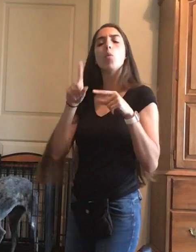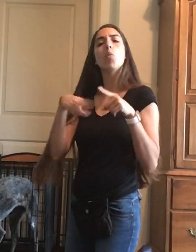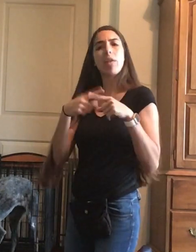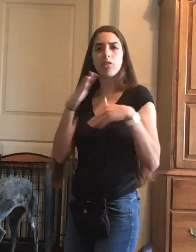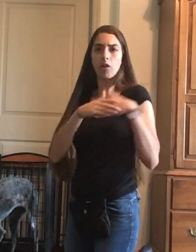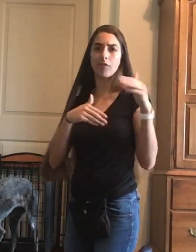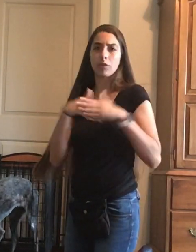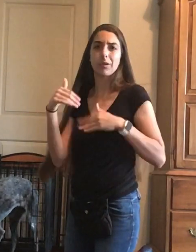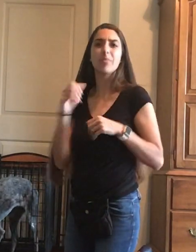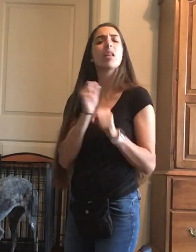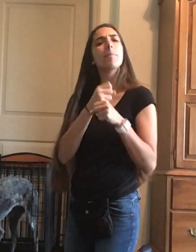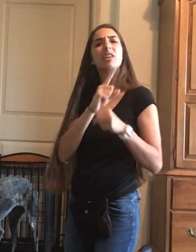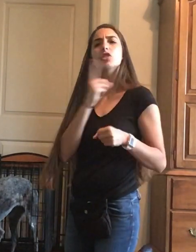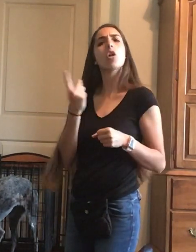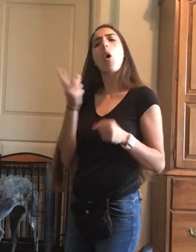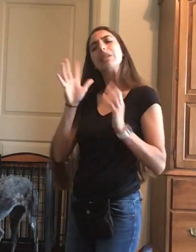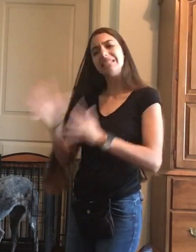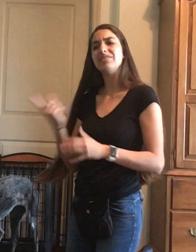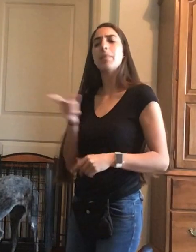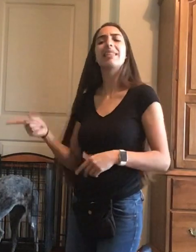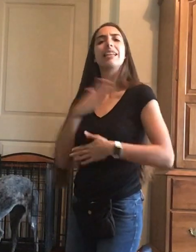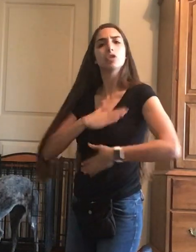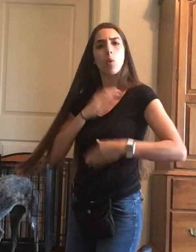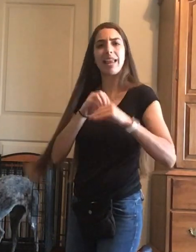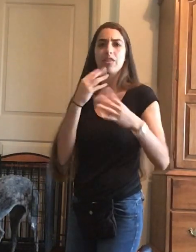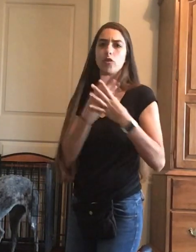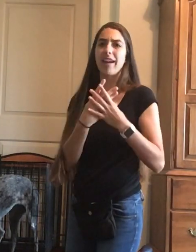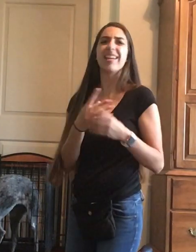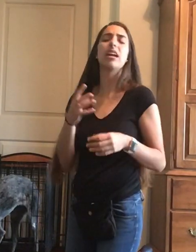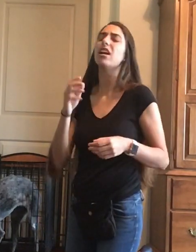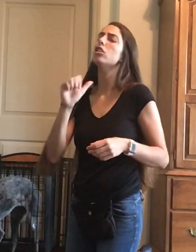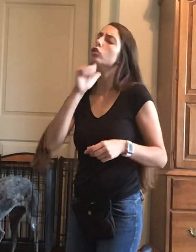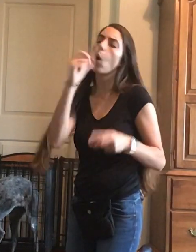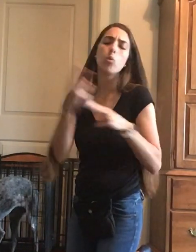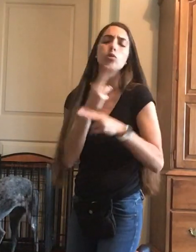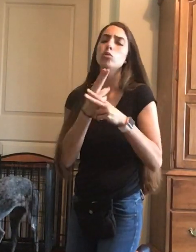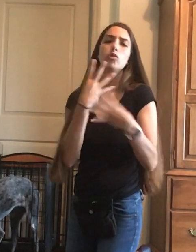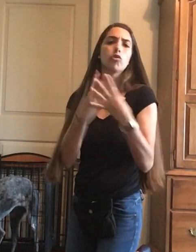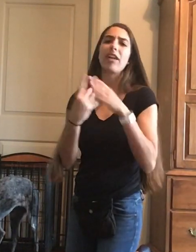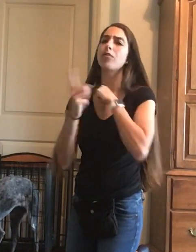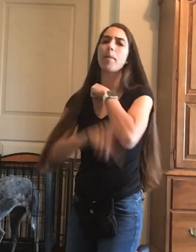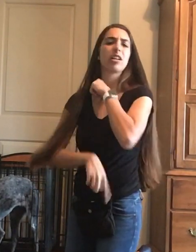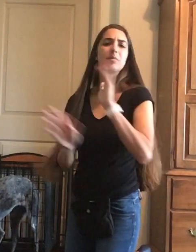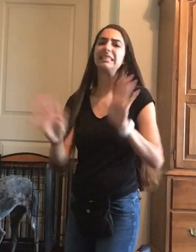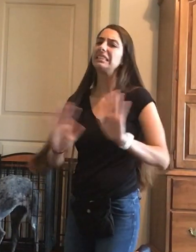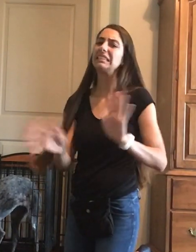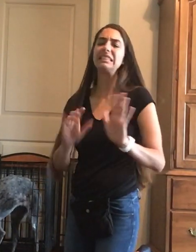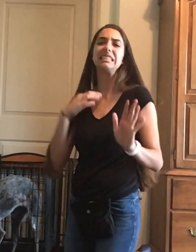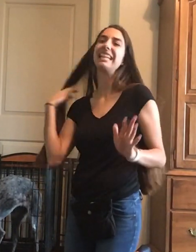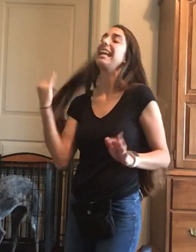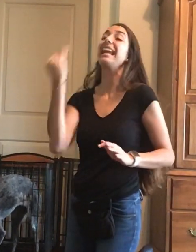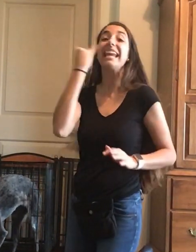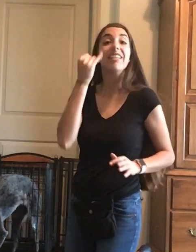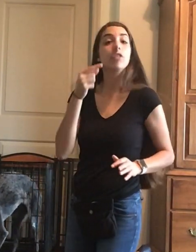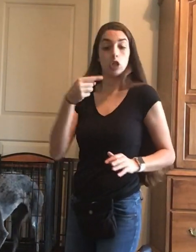leave them in the kennel when they're comfortable. Make sure that you enjoy their time that they're in the kennel. Don't use the crate for punishment.